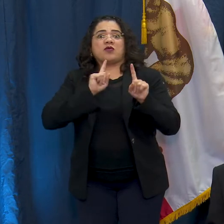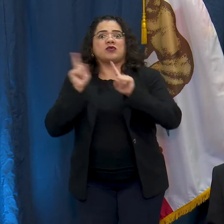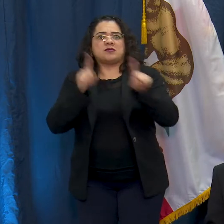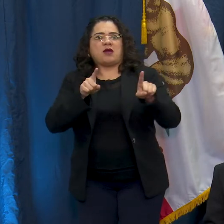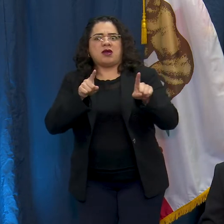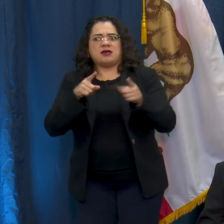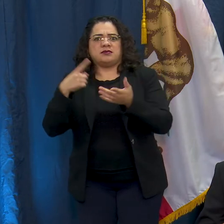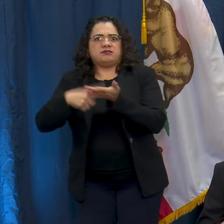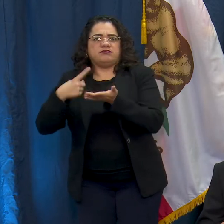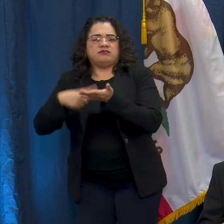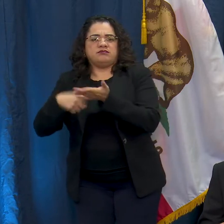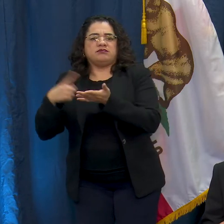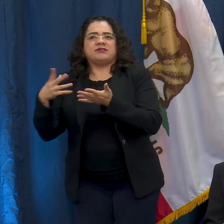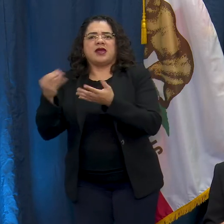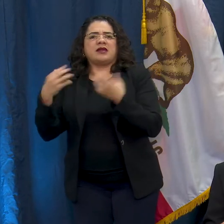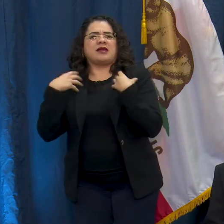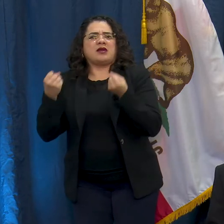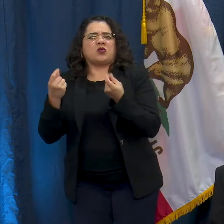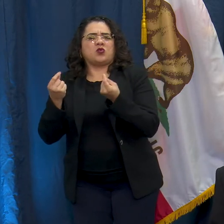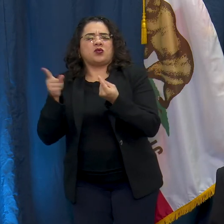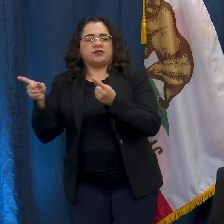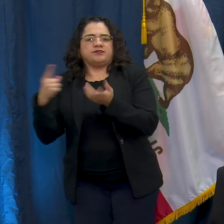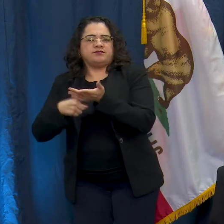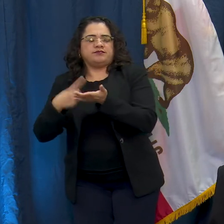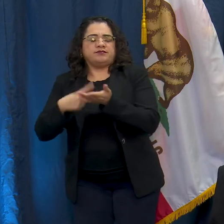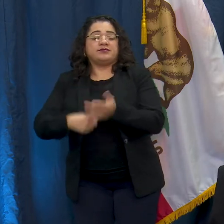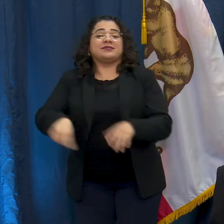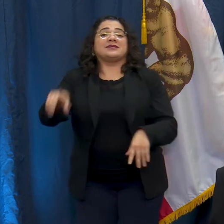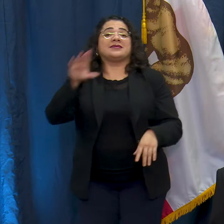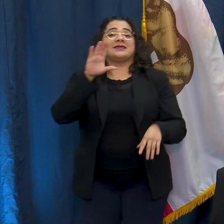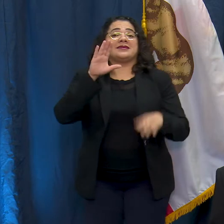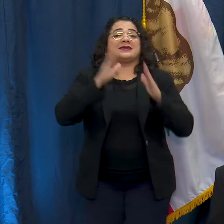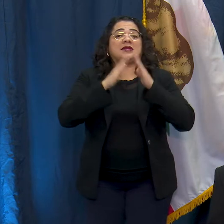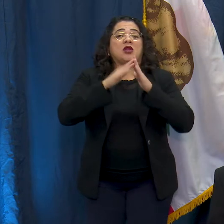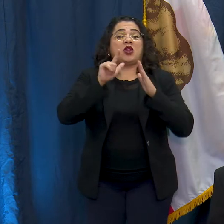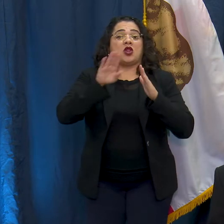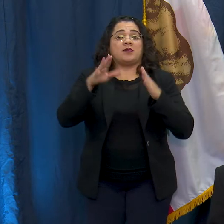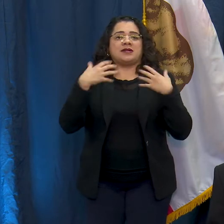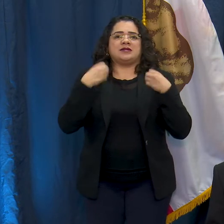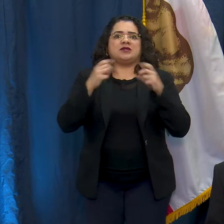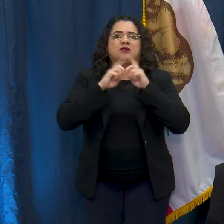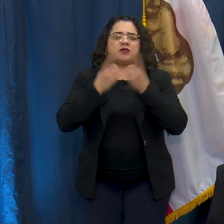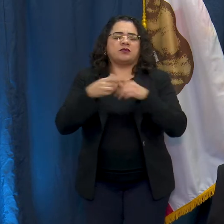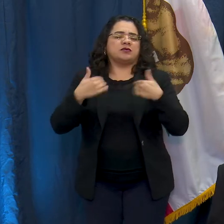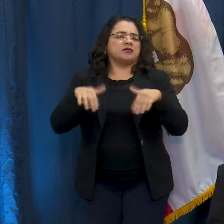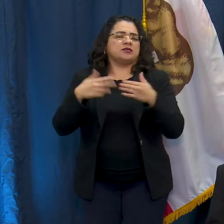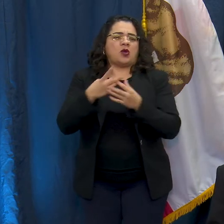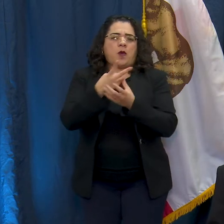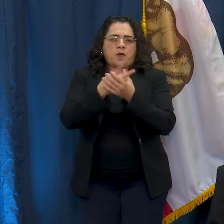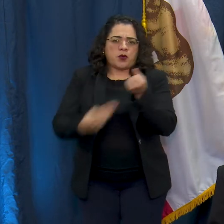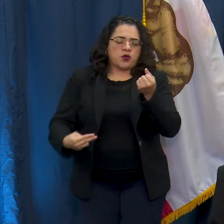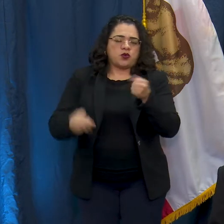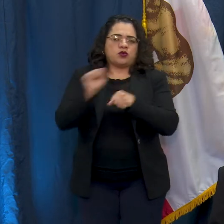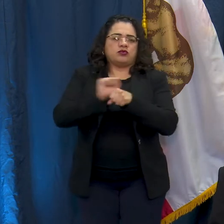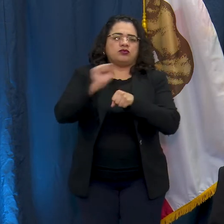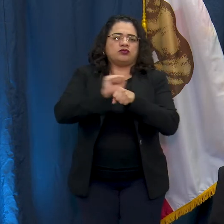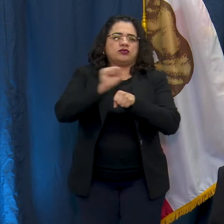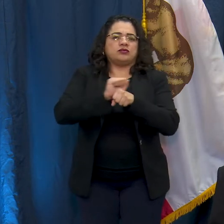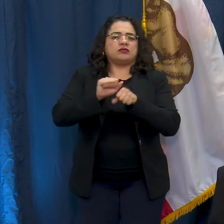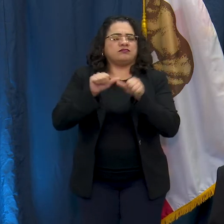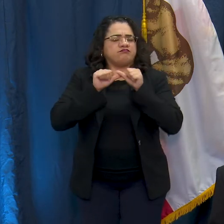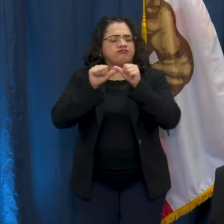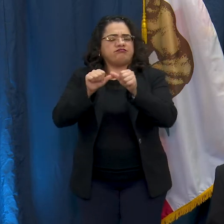by welcoming everybody. The City of Long Beach and our Health Department is working really really hard with all of our partners